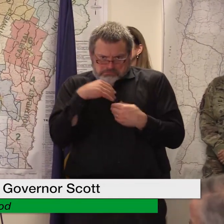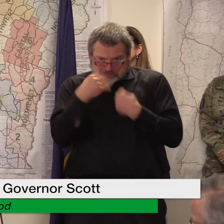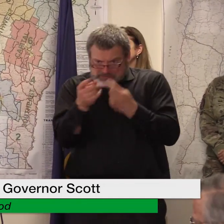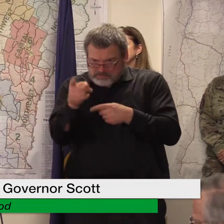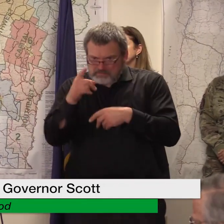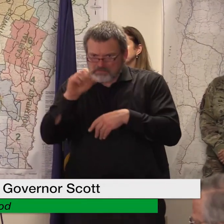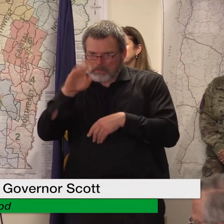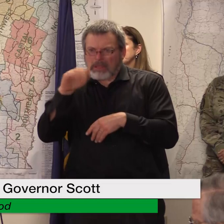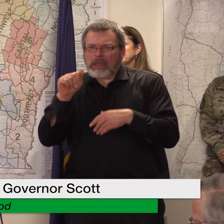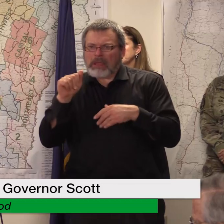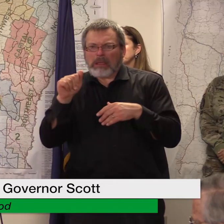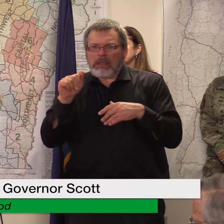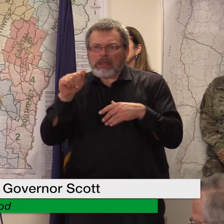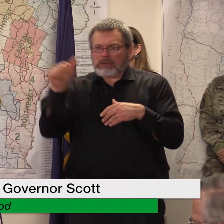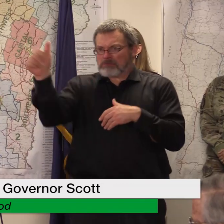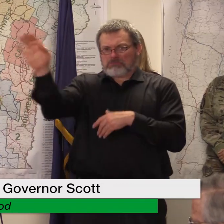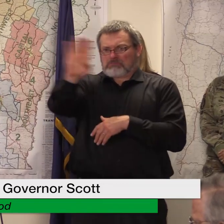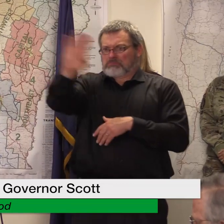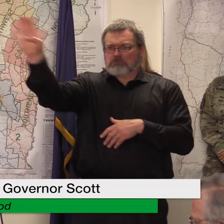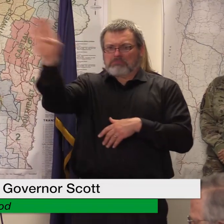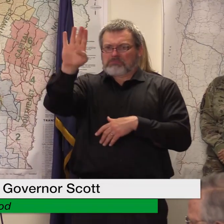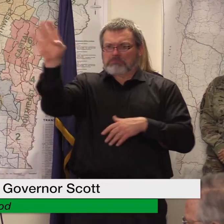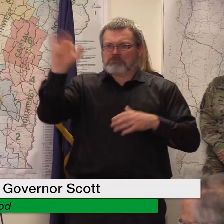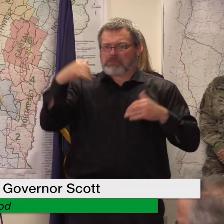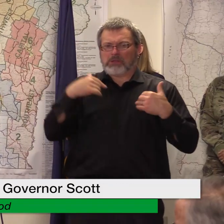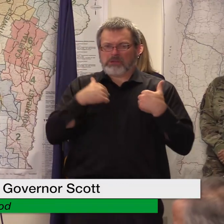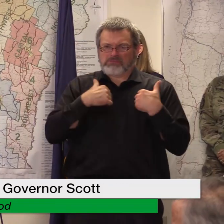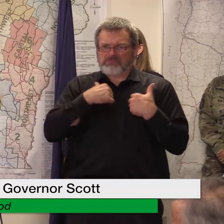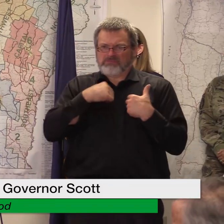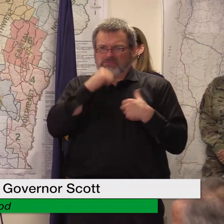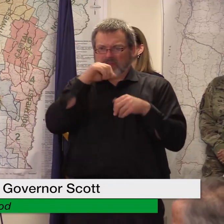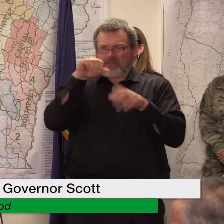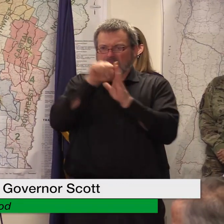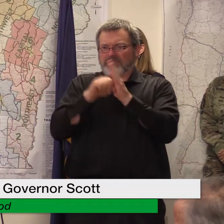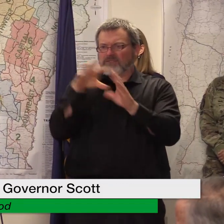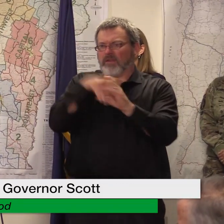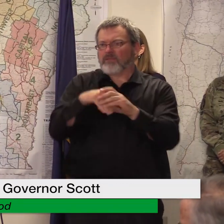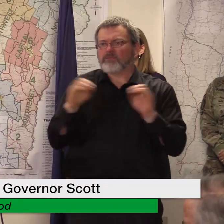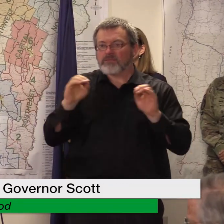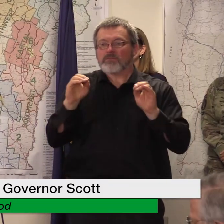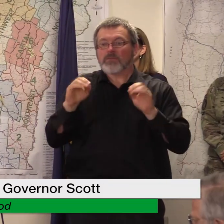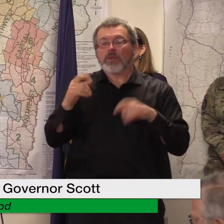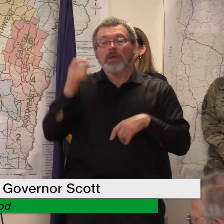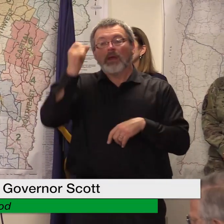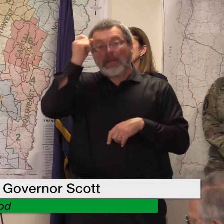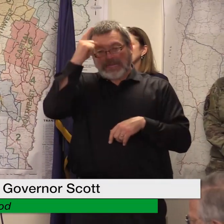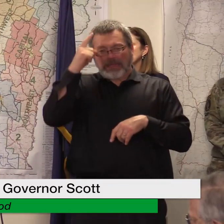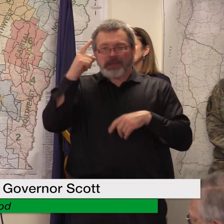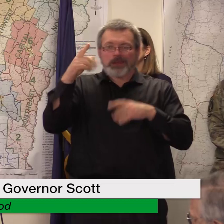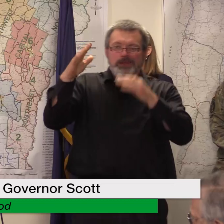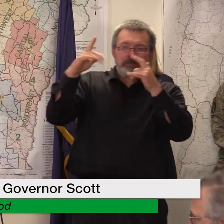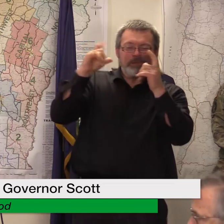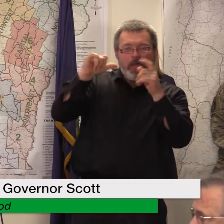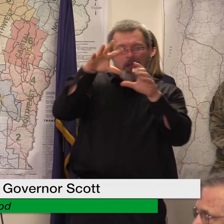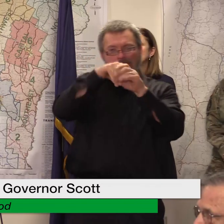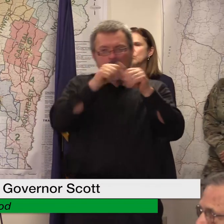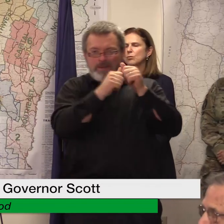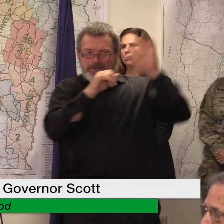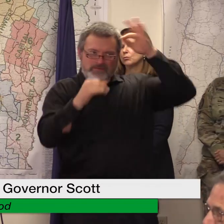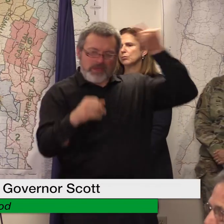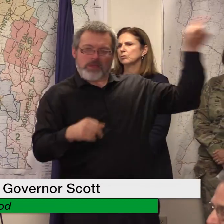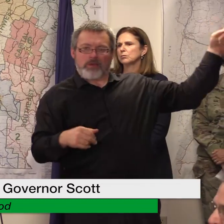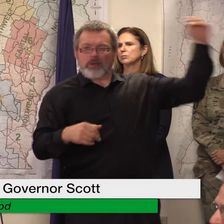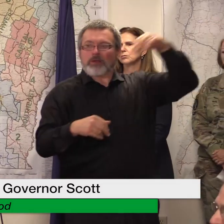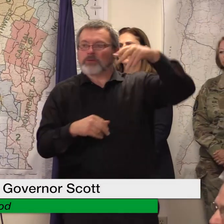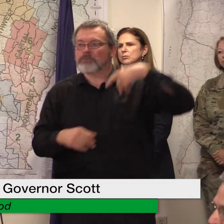sba loans and and so forth that again a congressional probably level question the treasurer says